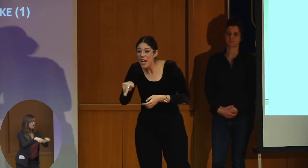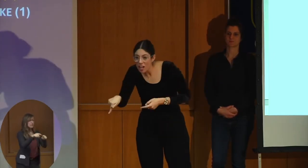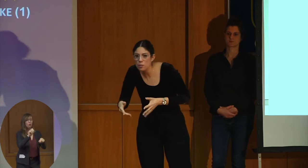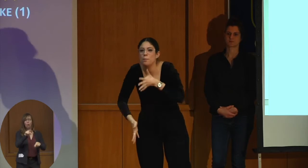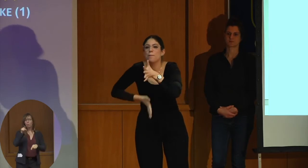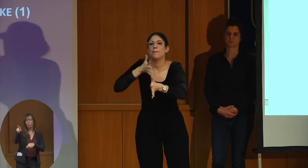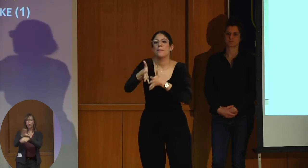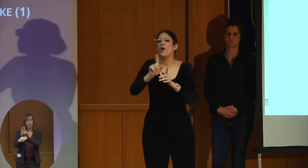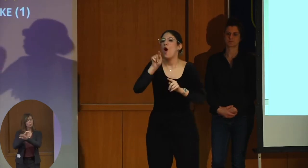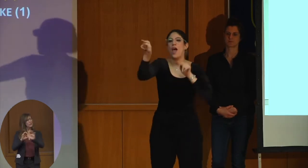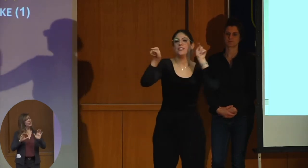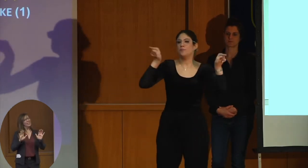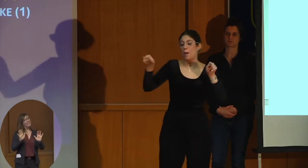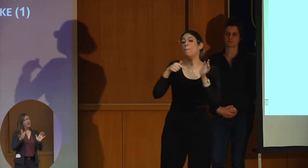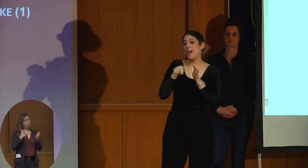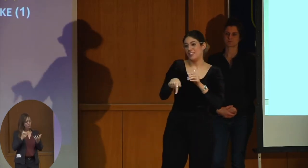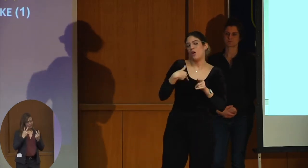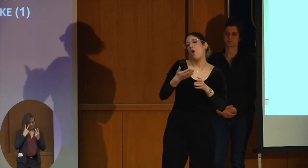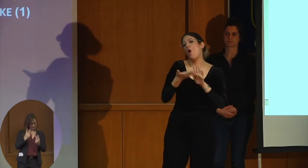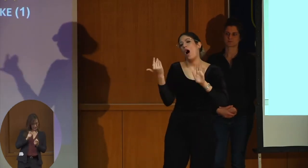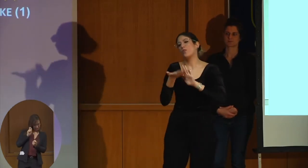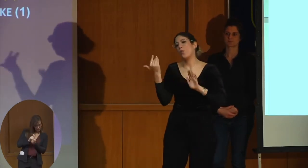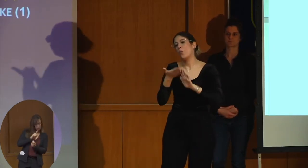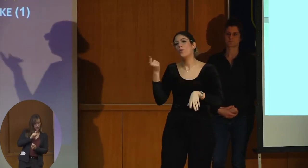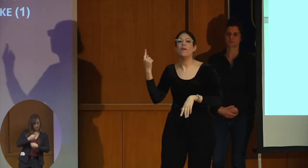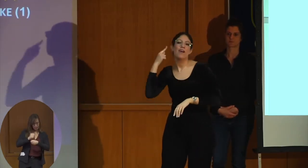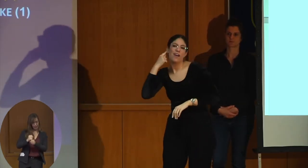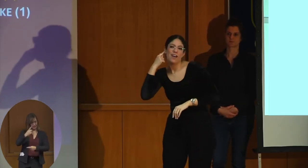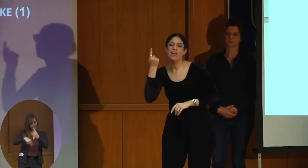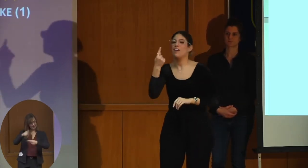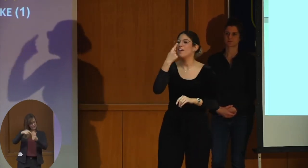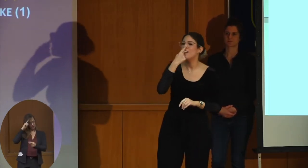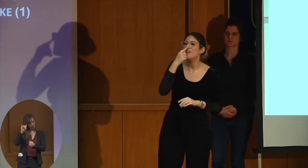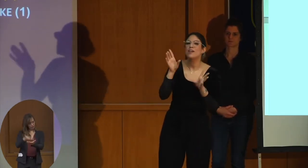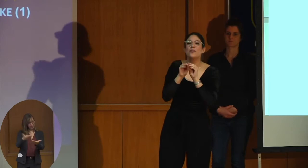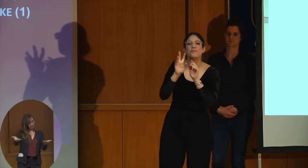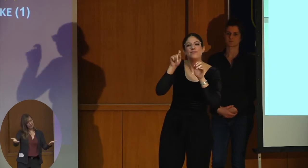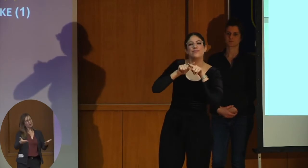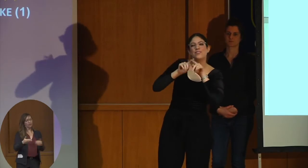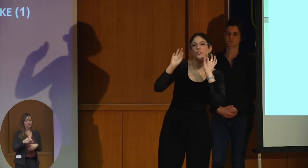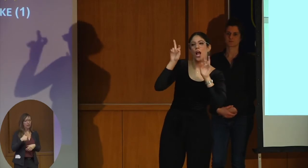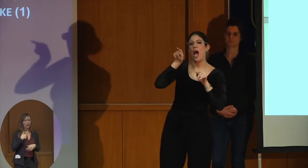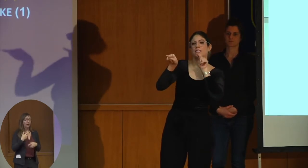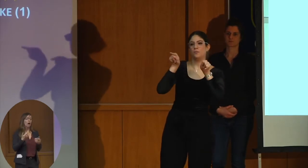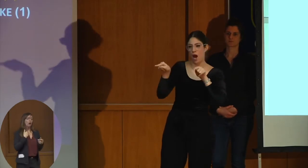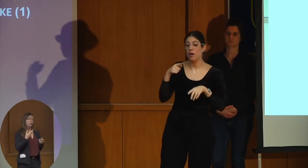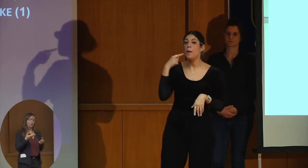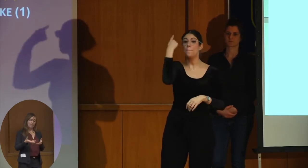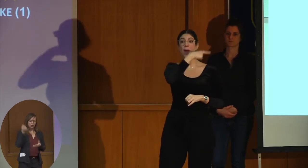we only want to know signs that are signing, that are producing the signs. So we took out everything that in sign language could be used